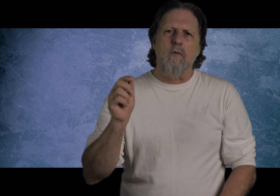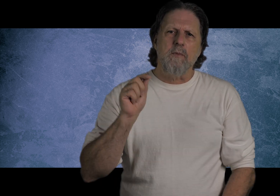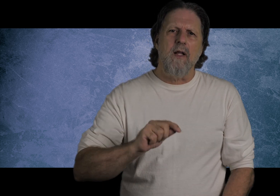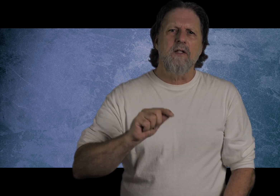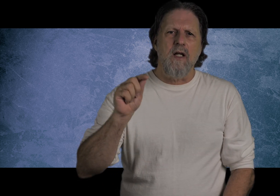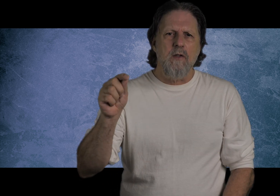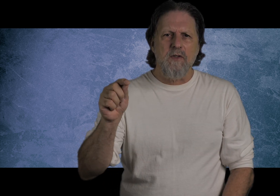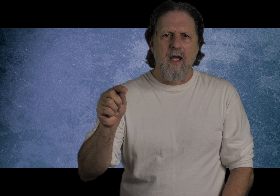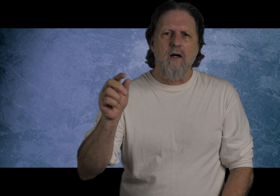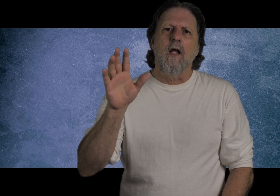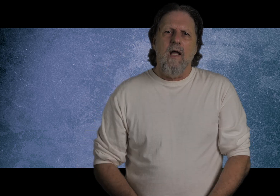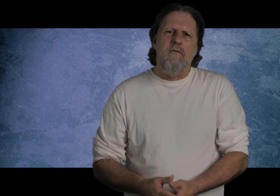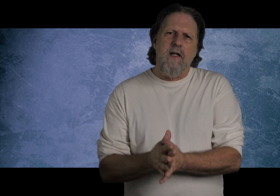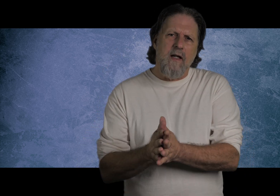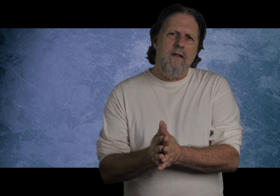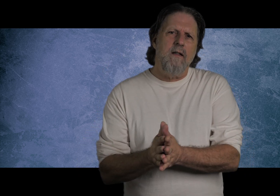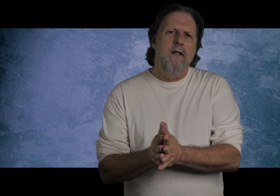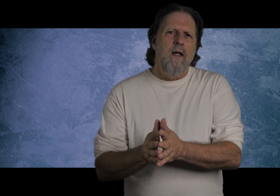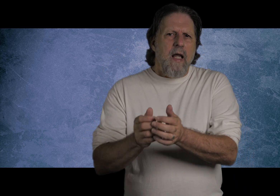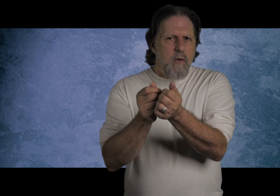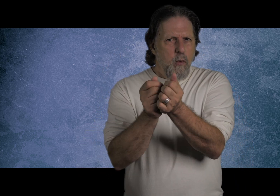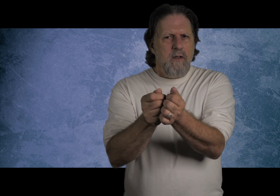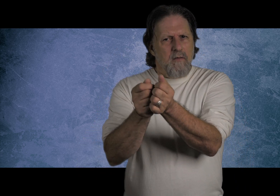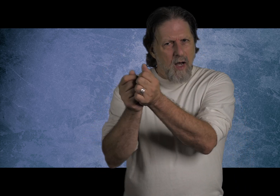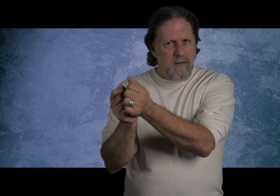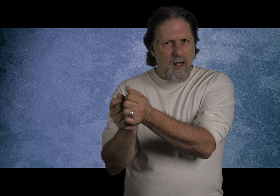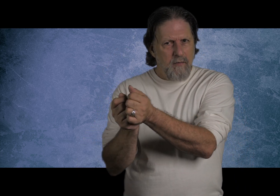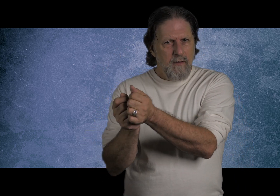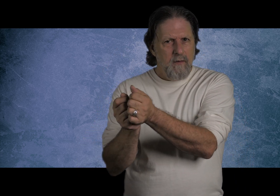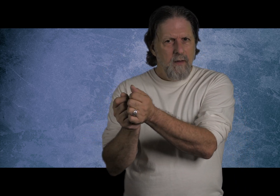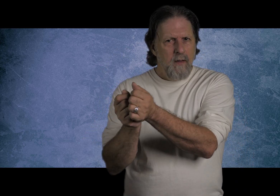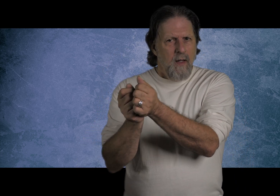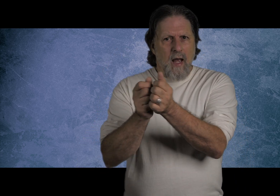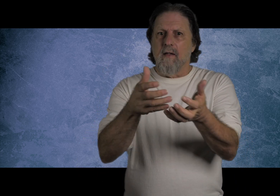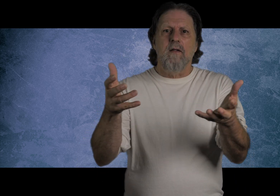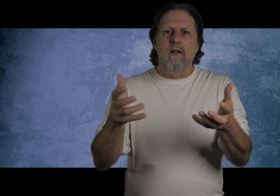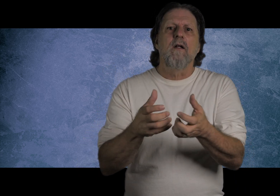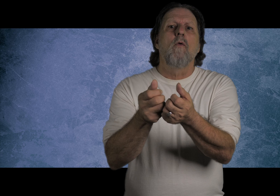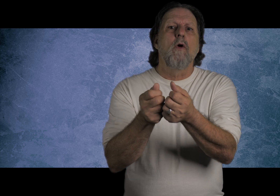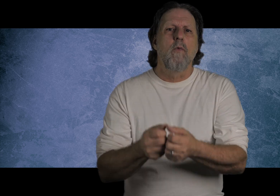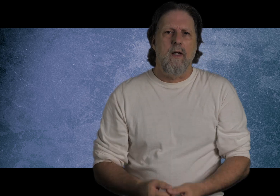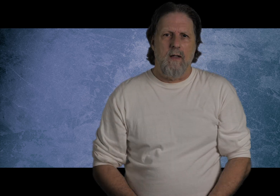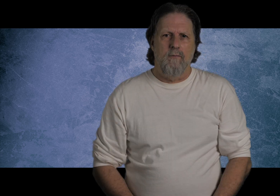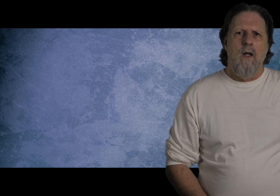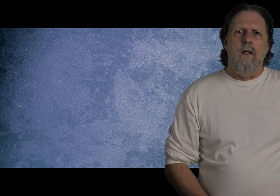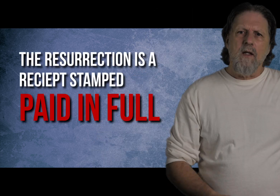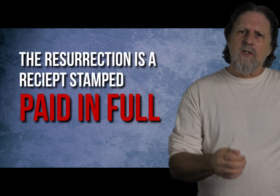that was placed into His account. If He didn't, He wouldn't have gone to heaven, and neither then would we. This is